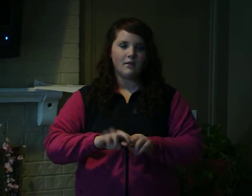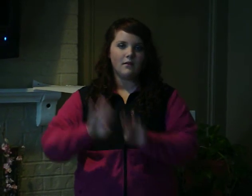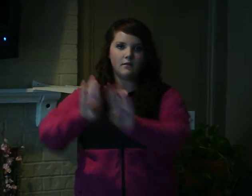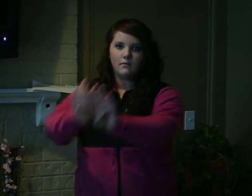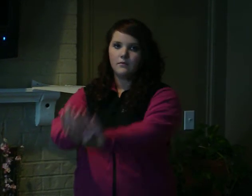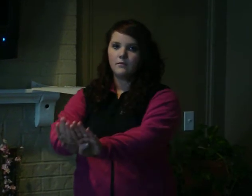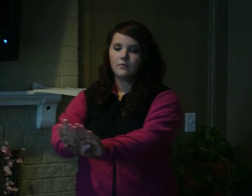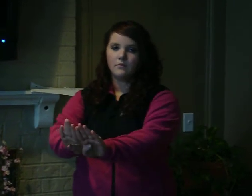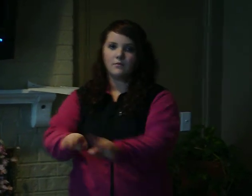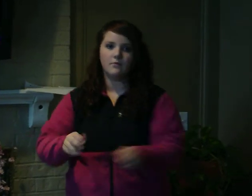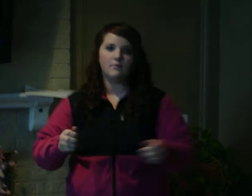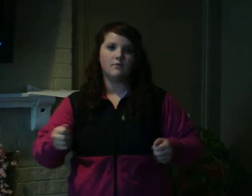I'm You're welcome.